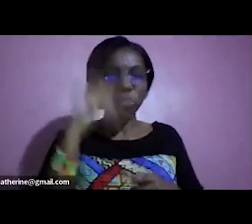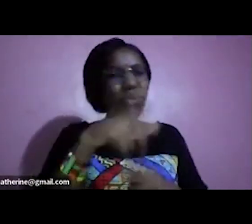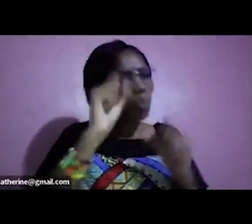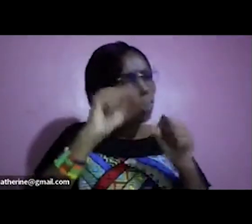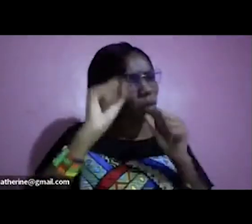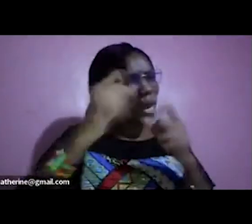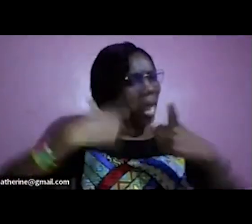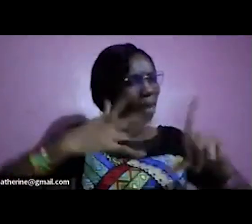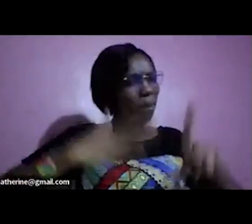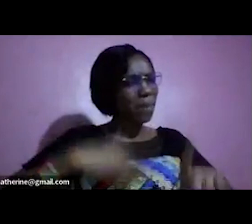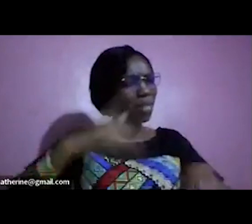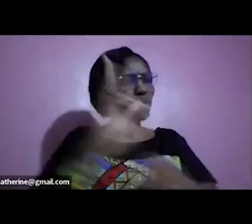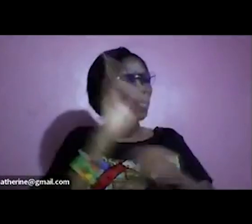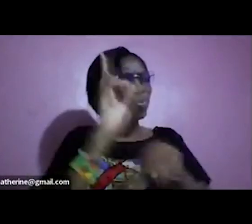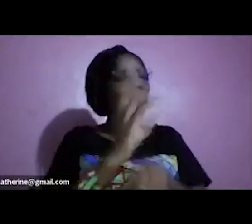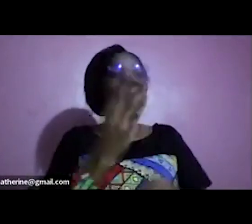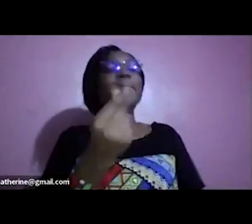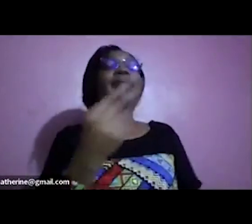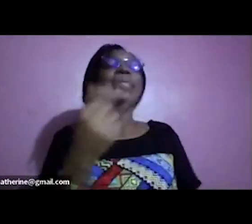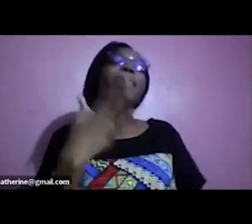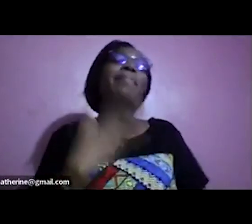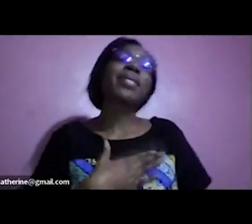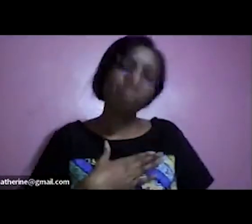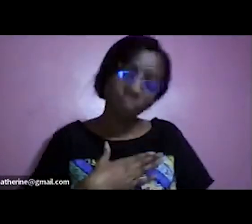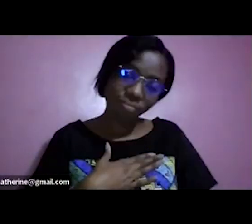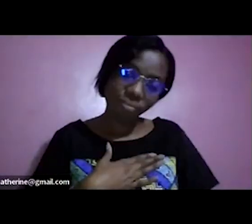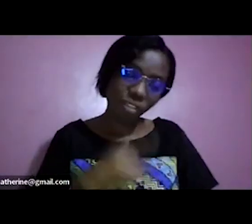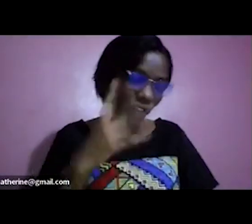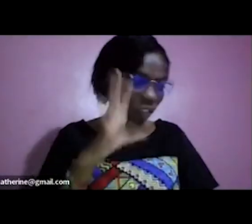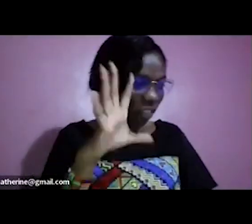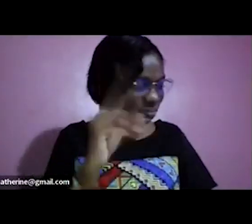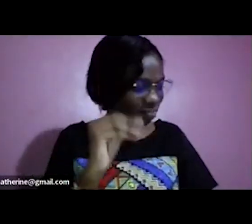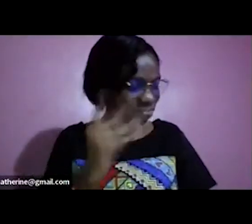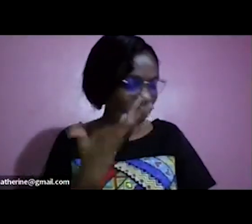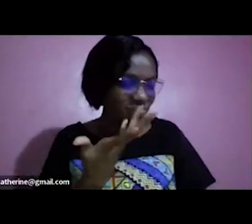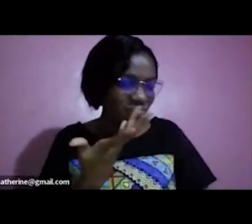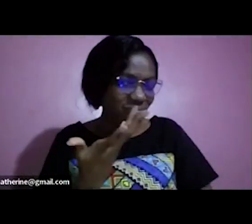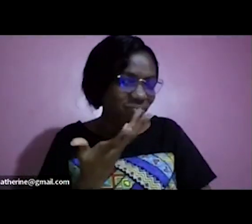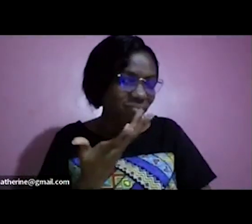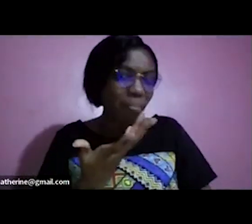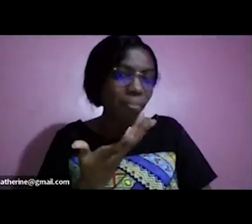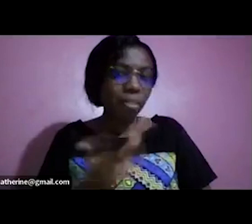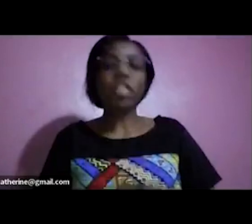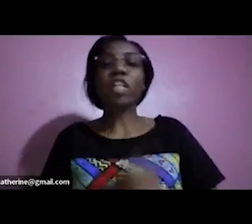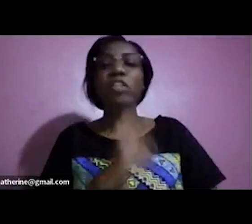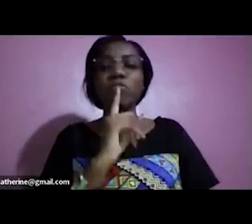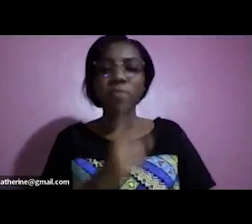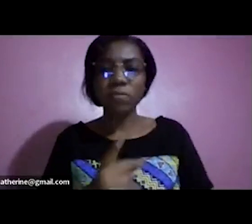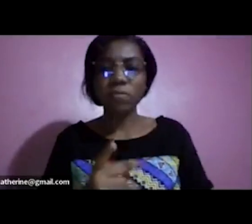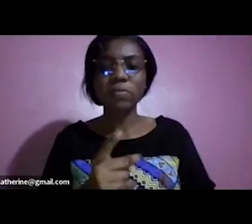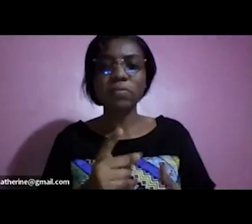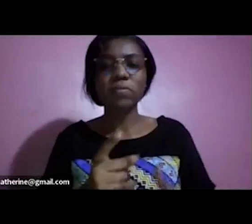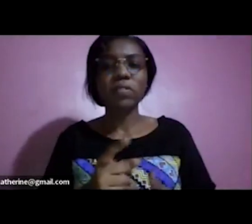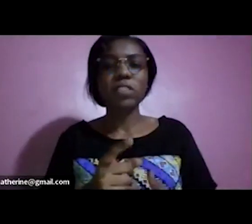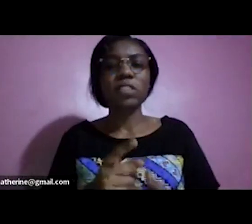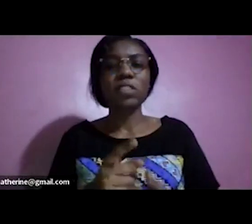my money for 55 so you are you are not in the knowledge that you're actually eating